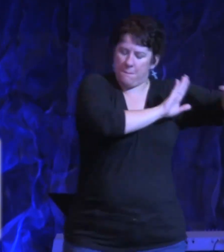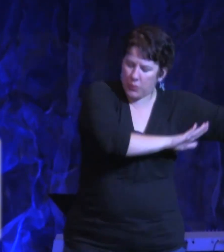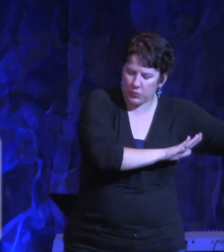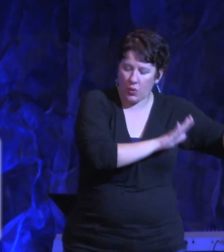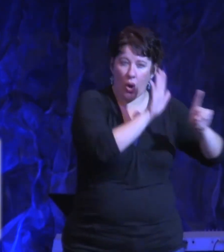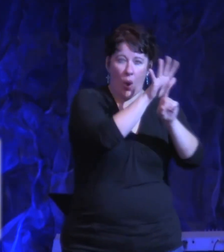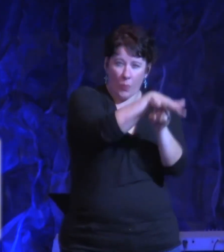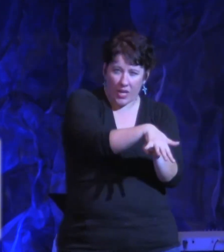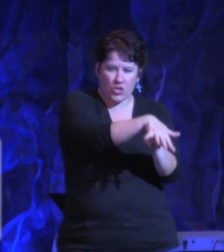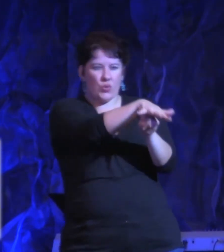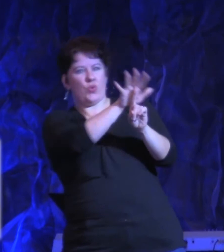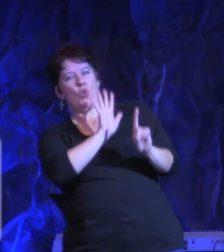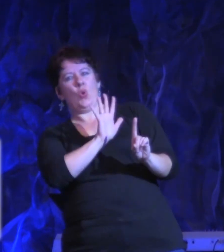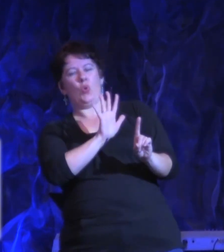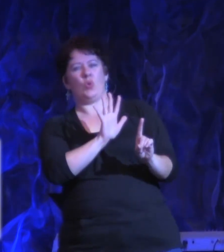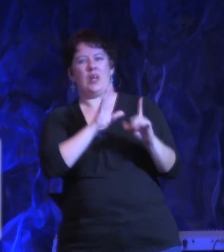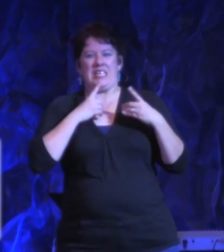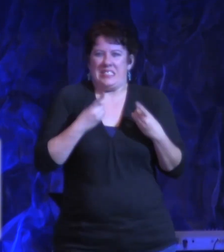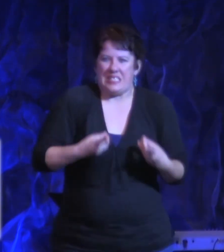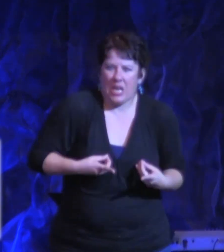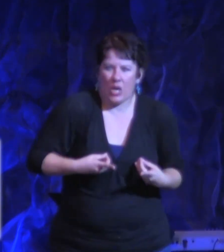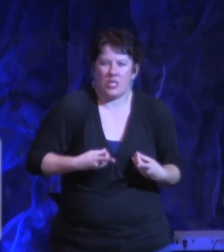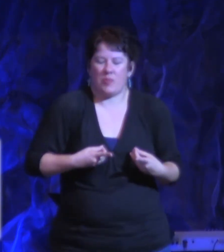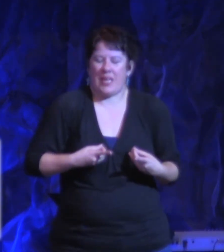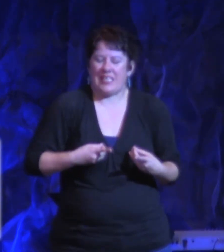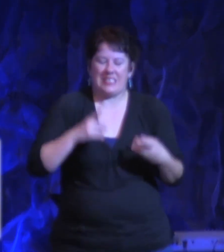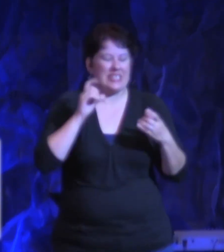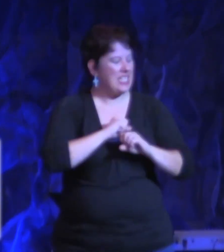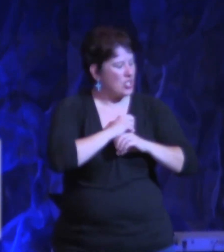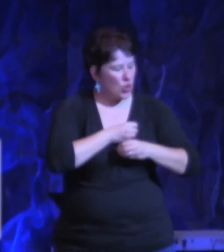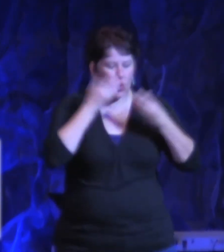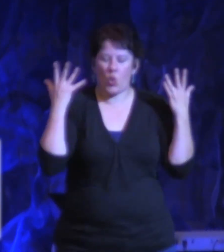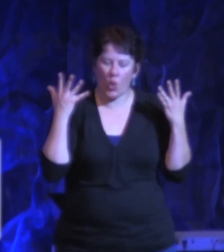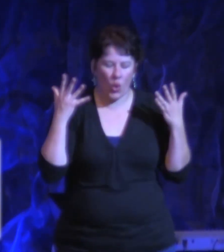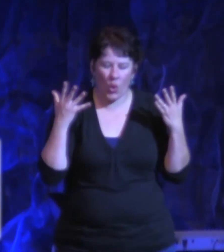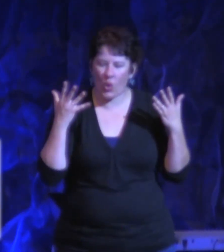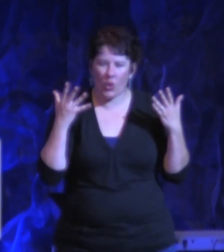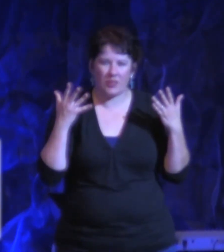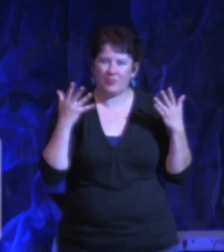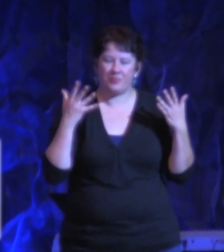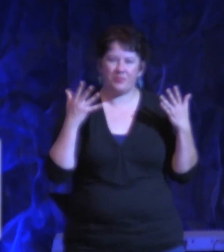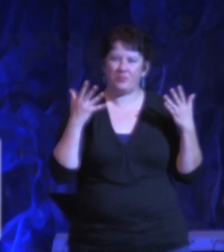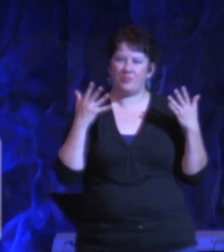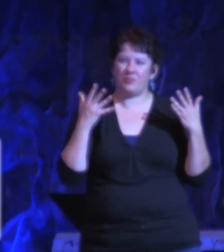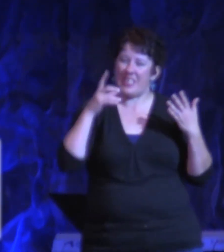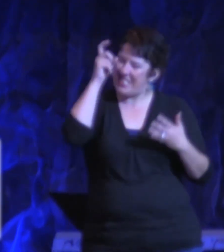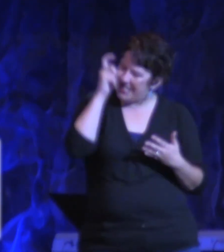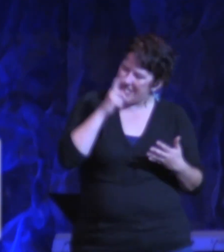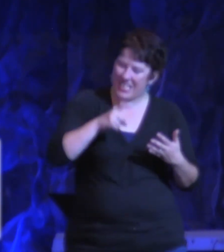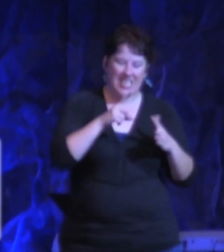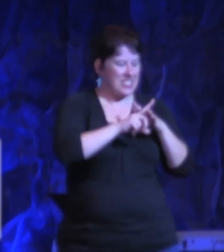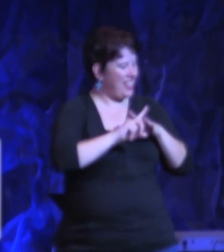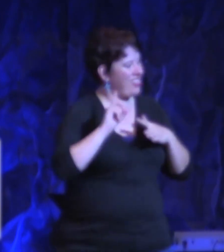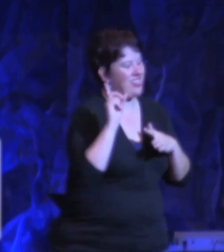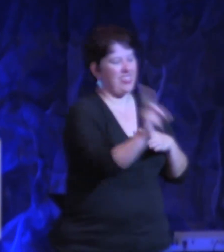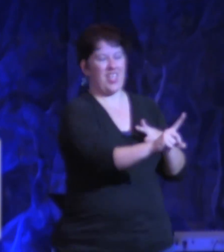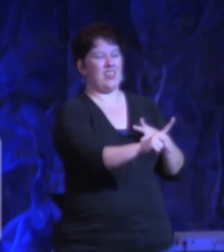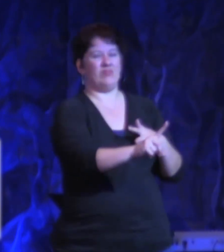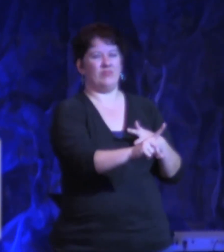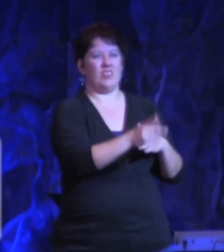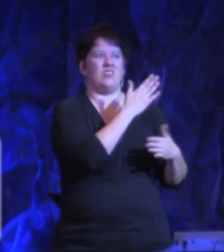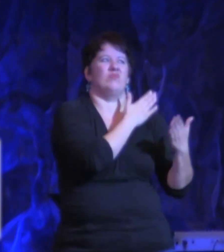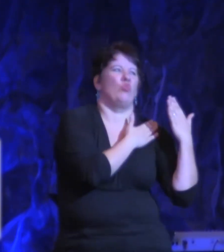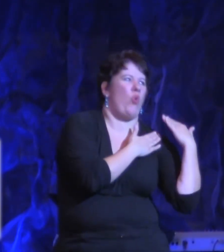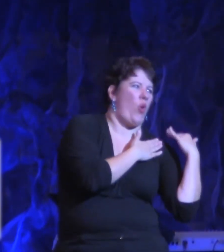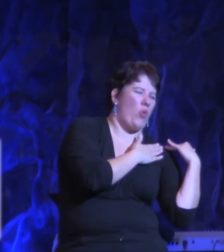push you back. Discouragement, I push you back. Oh, depression, discouragement has to go. Heaviness, I say go